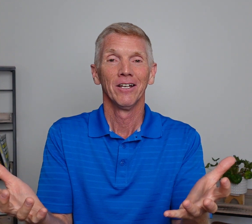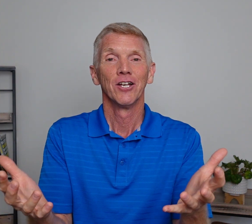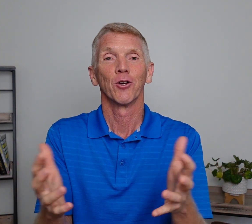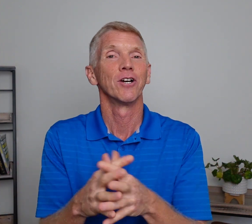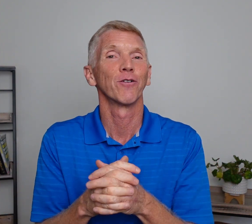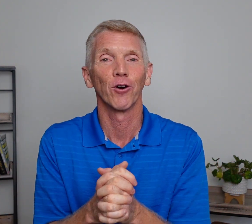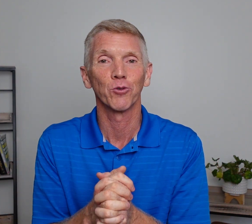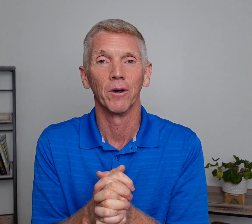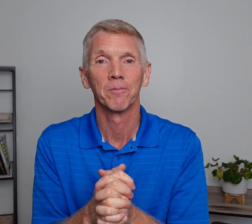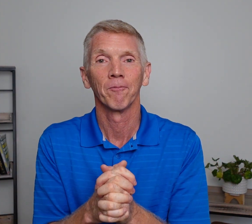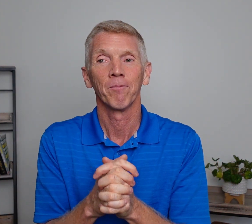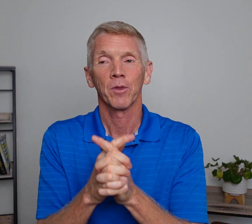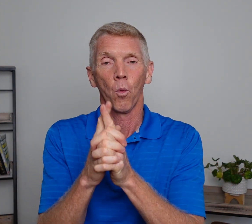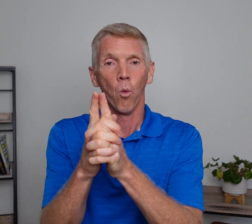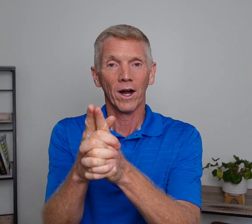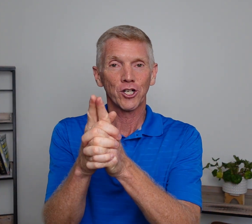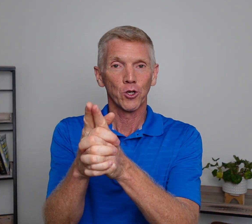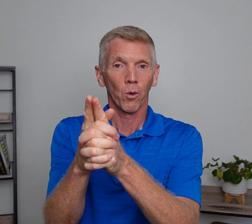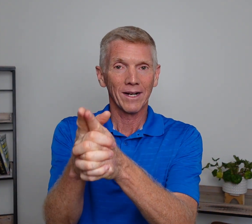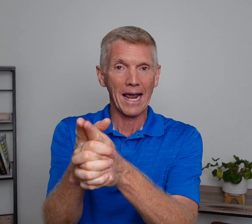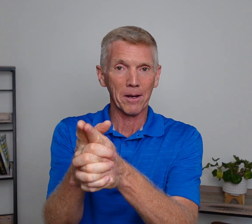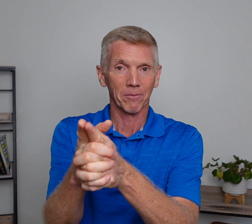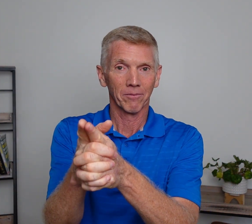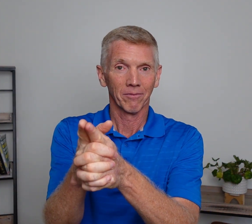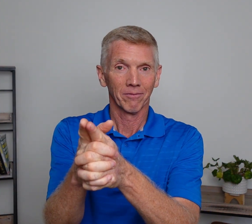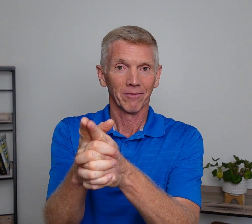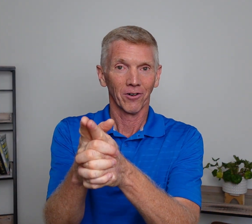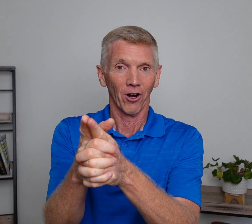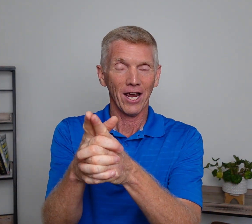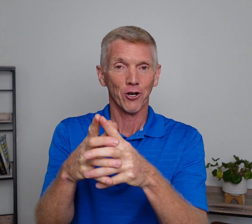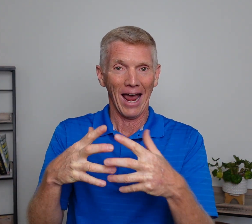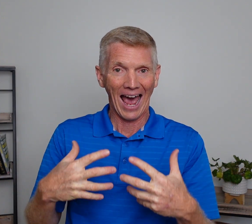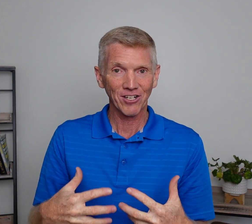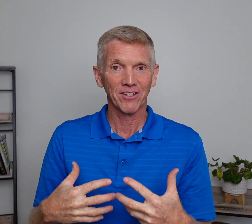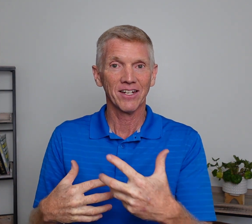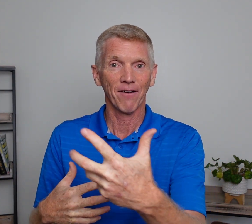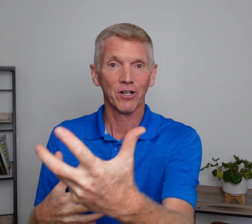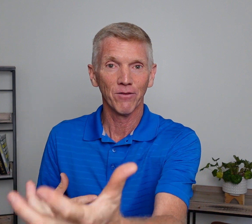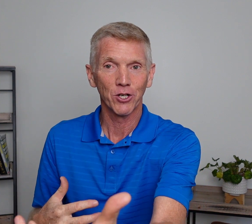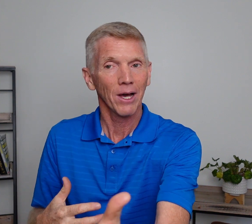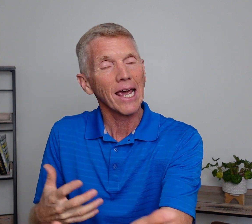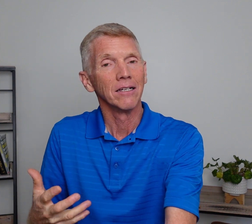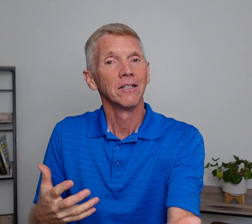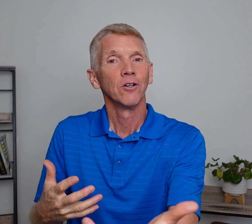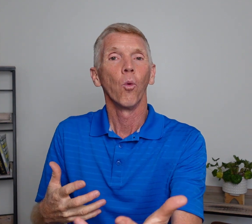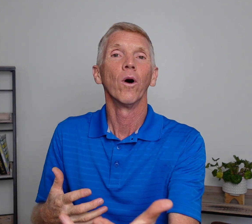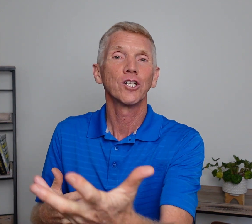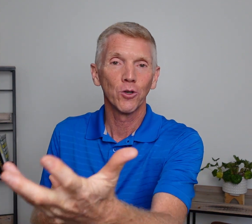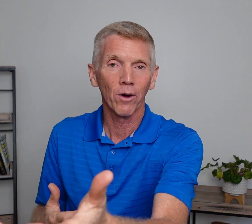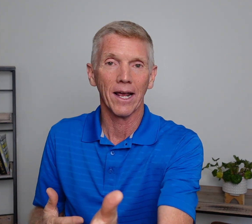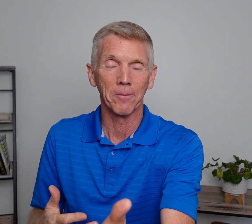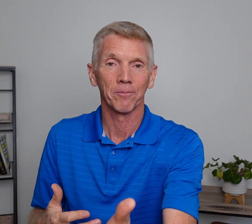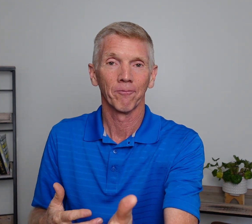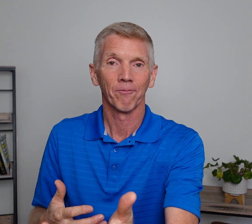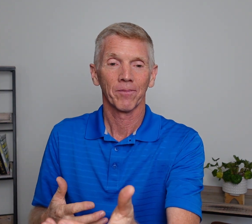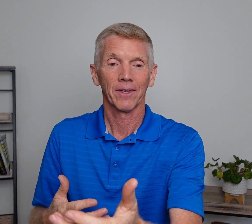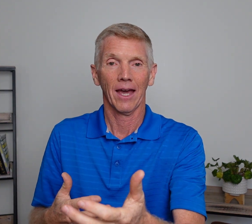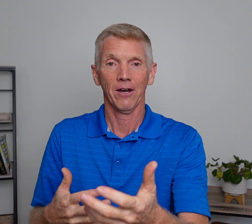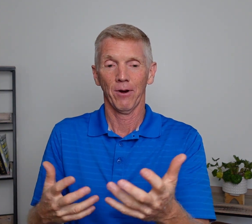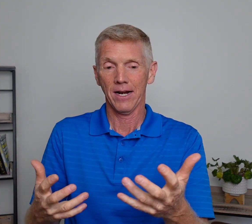So here's the first one. What's your name? All right, you're asking the deaf individual, hey, what's your name? Okay, ready?